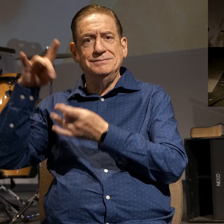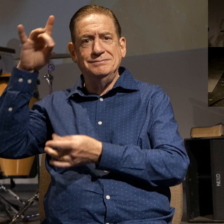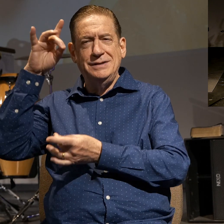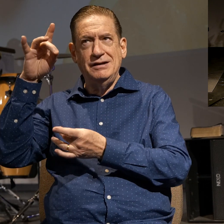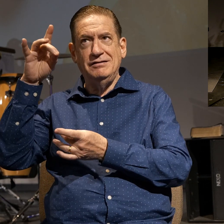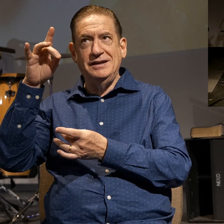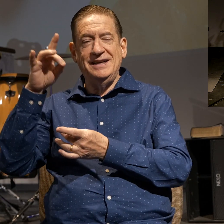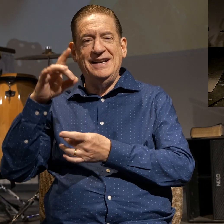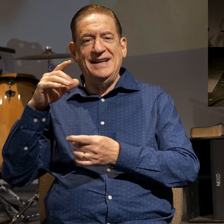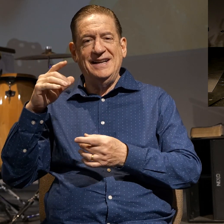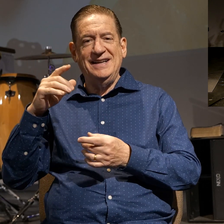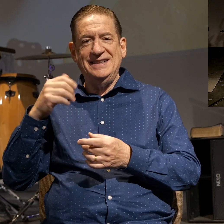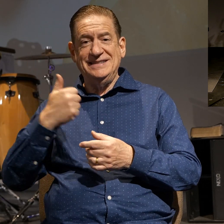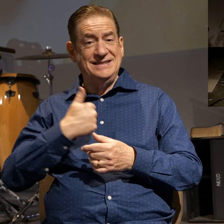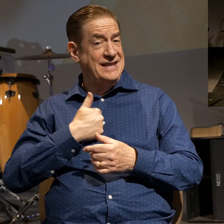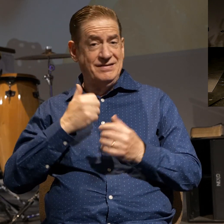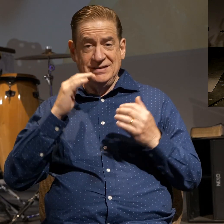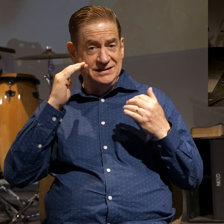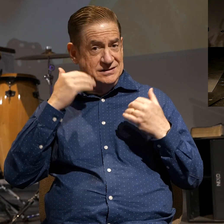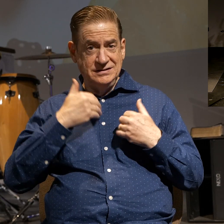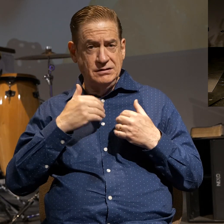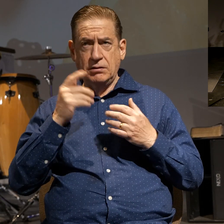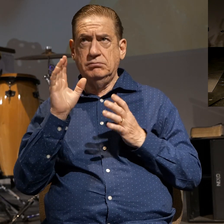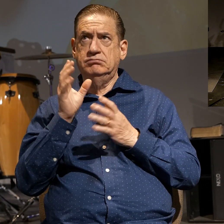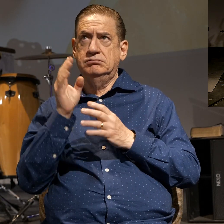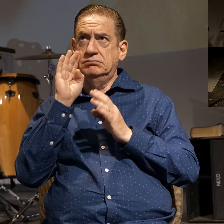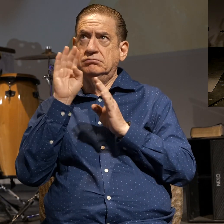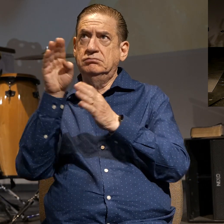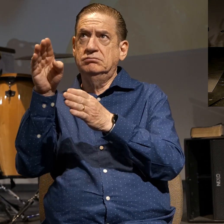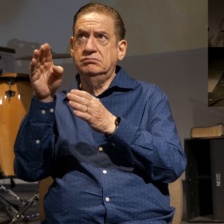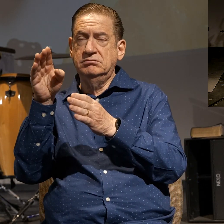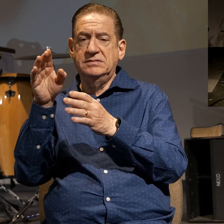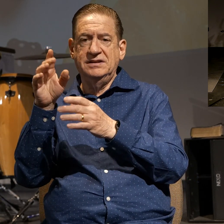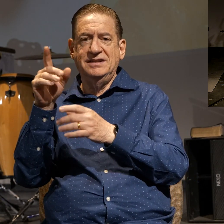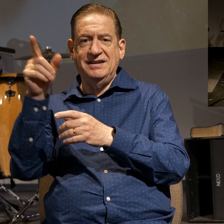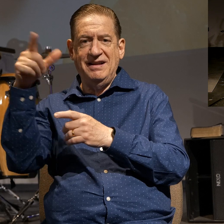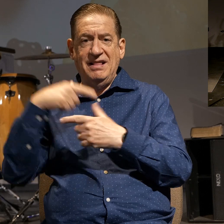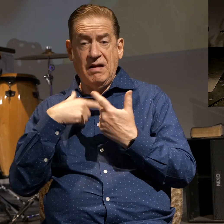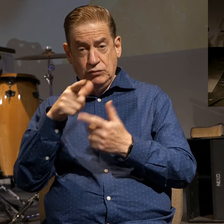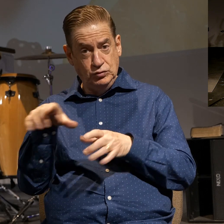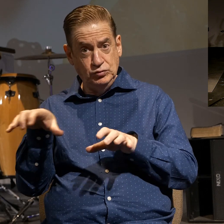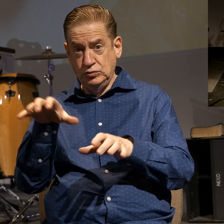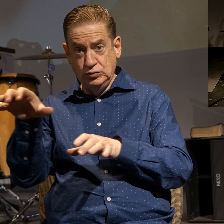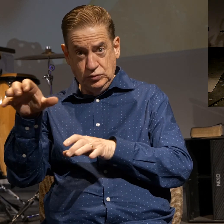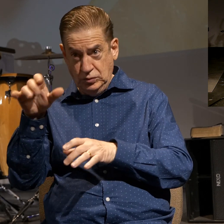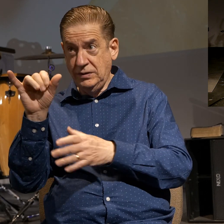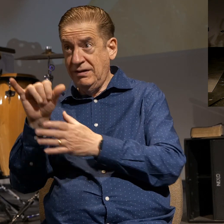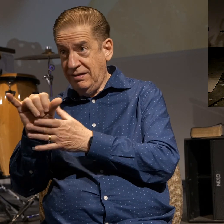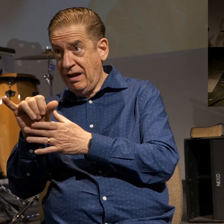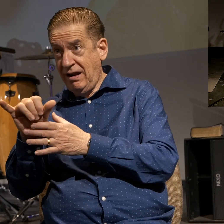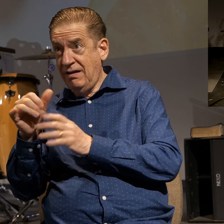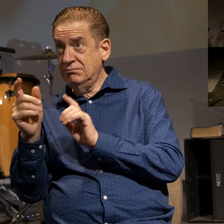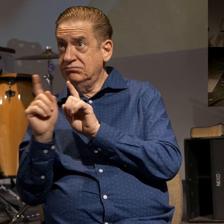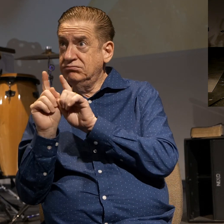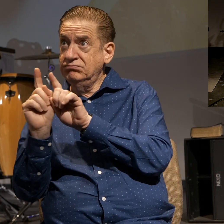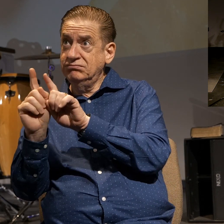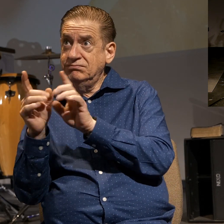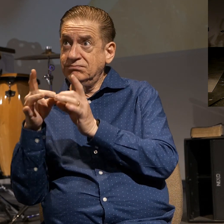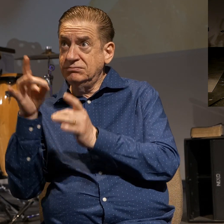empowered by God, living a God-centered life, versus, if you do that, you will not gratify the desires of the flesh.